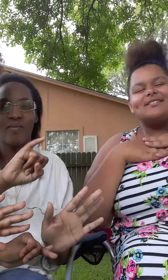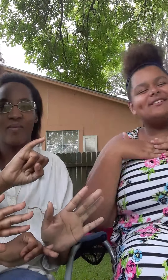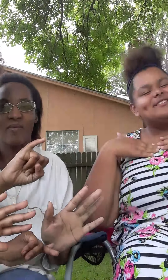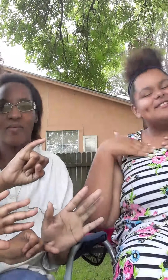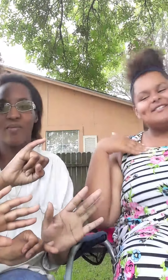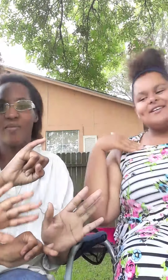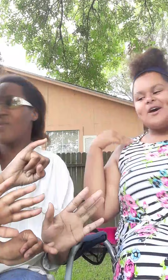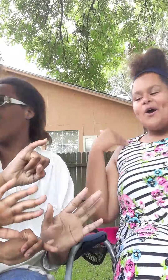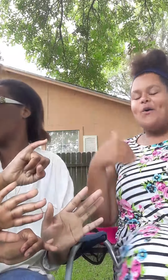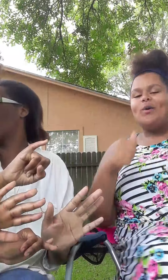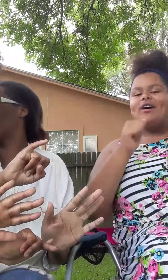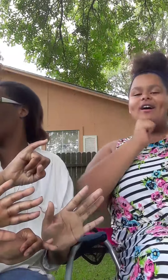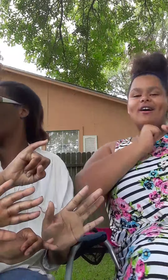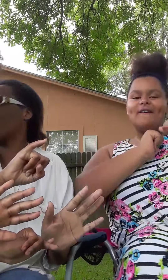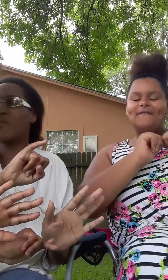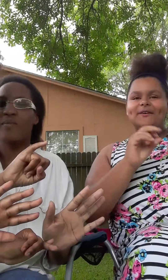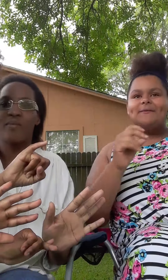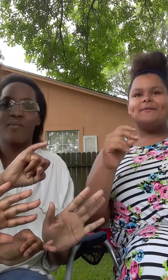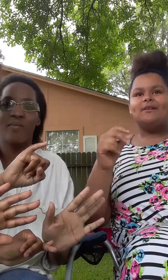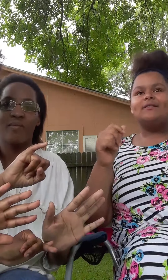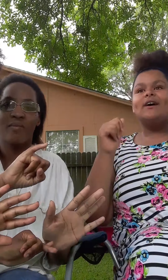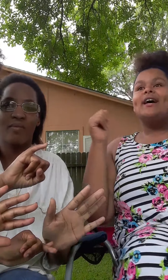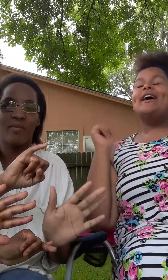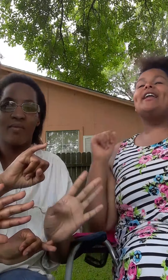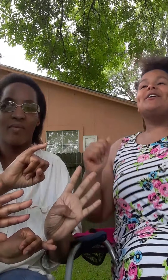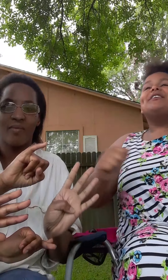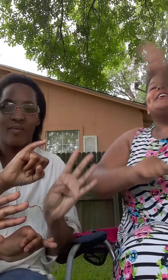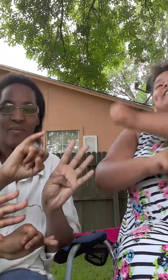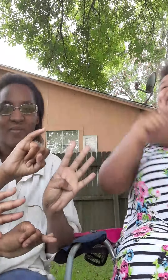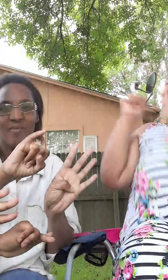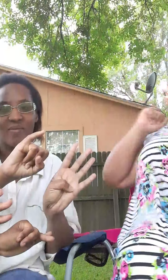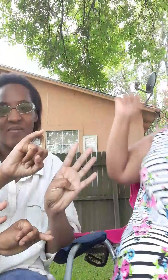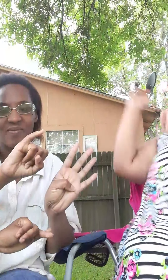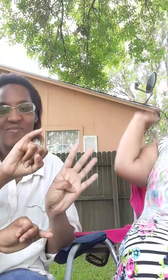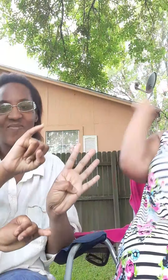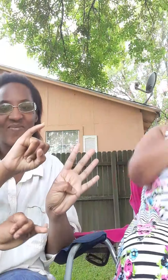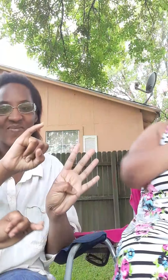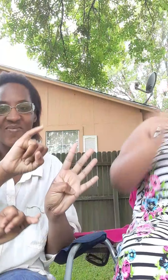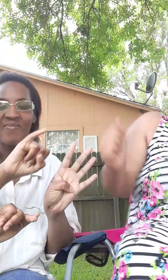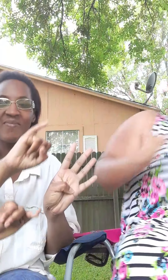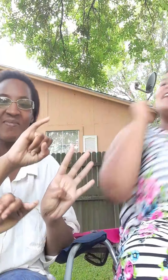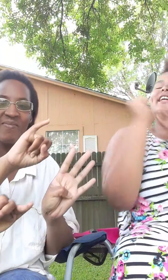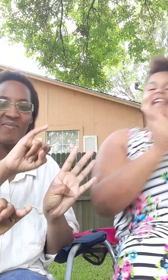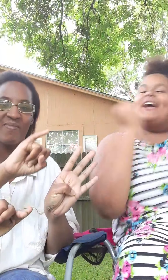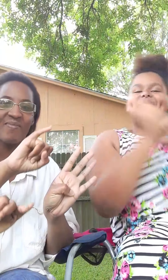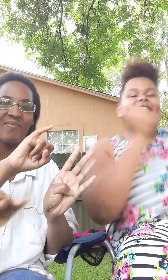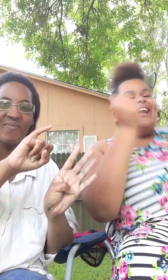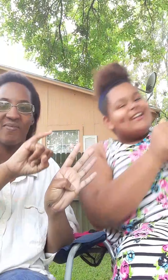Hit it with a light Like fight night